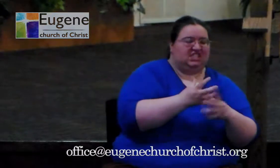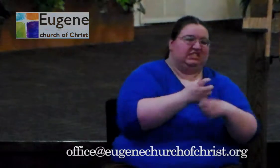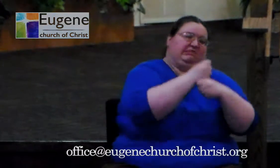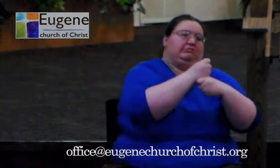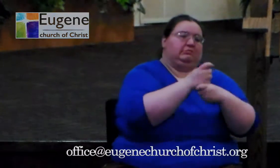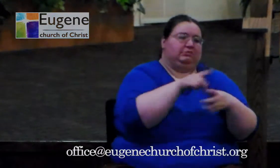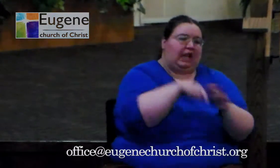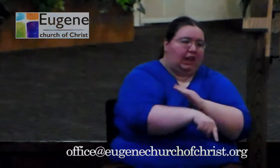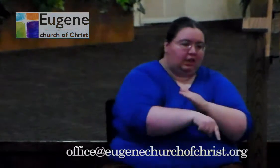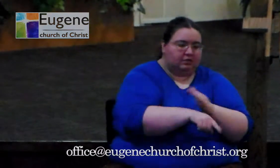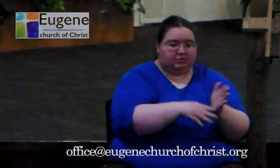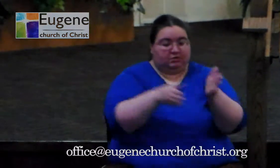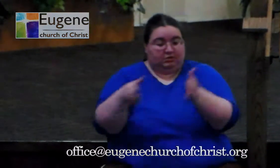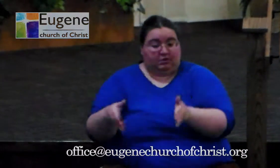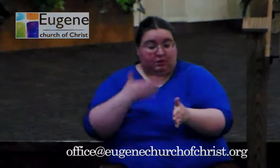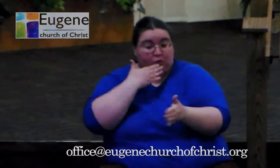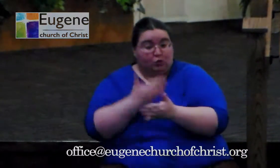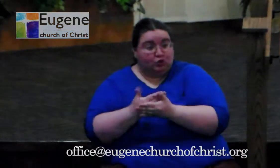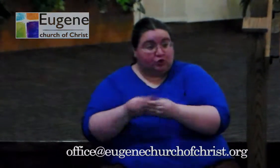soil, it grows and reproduces and reproduces.